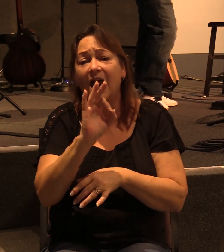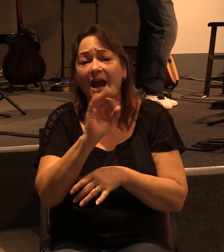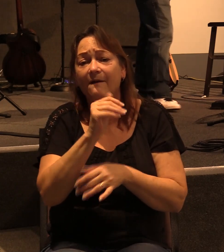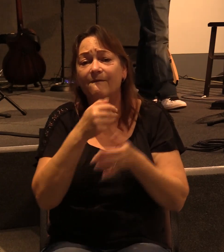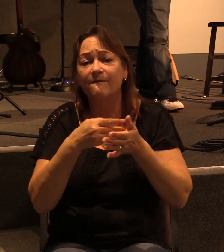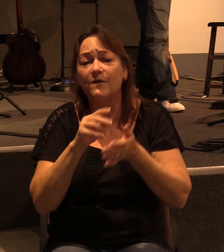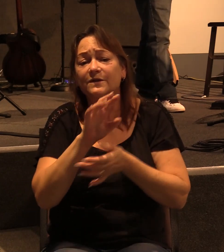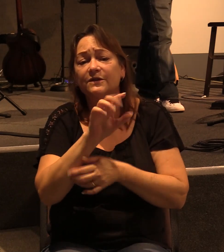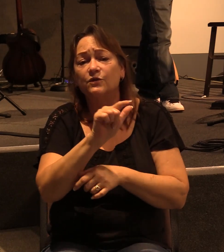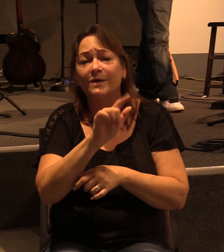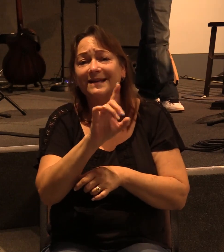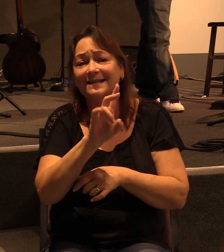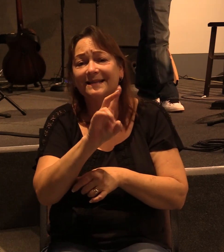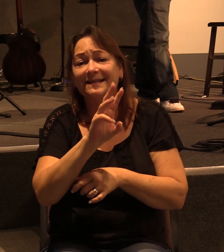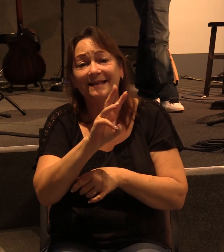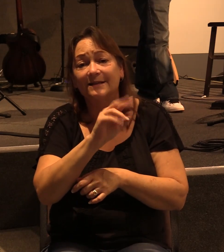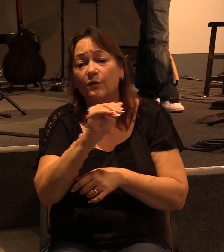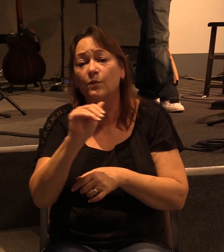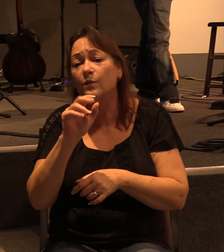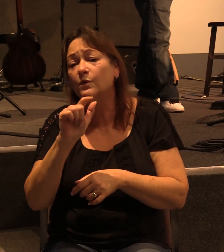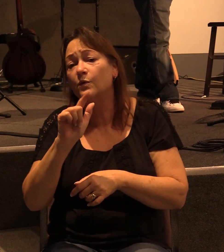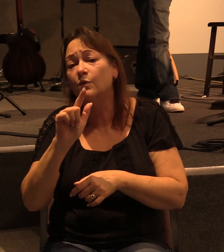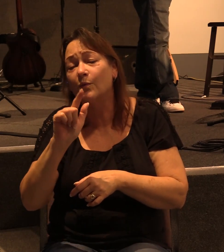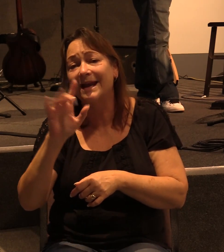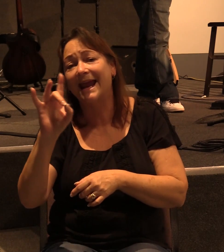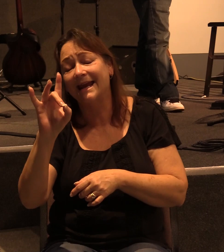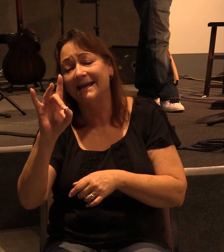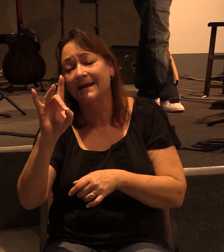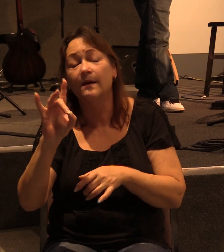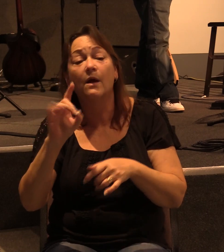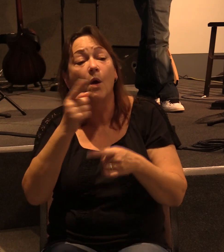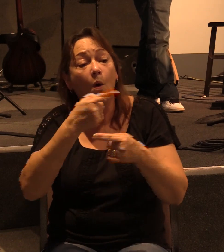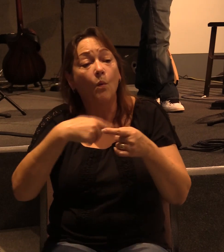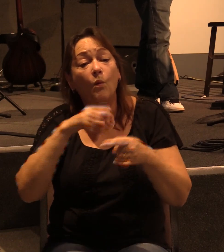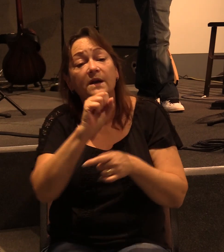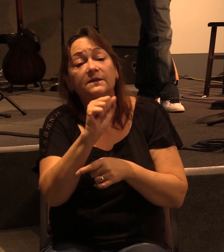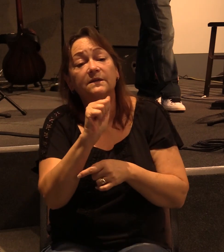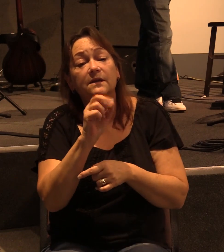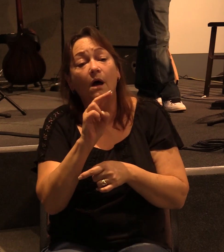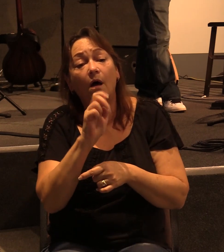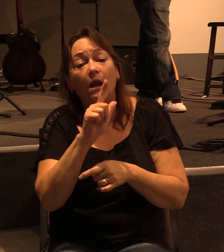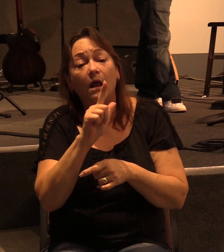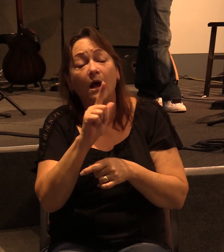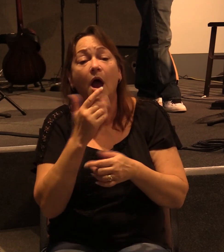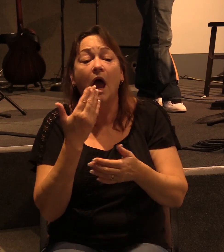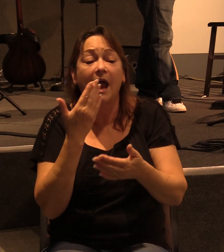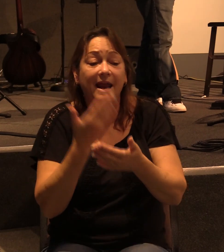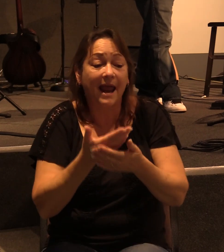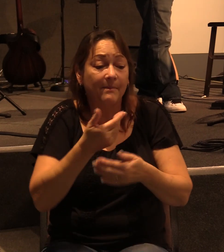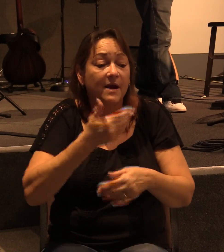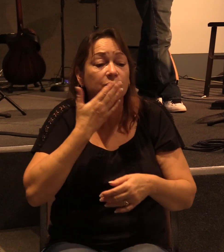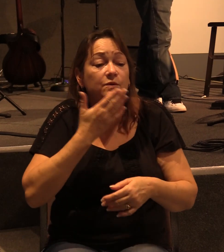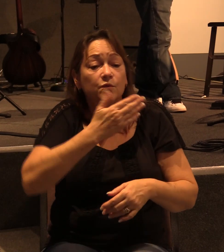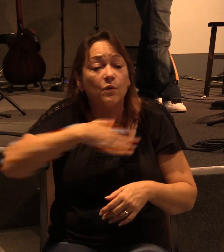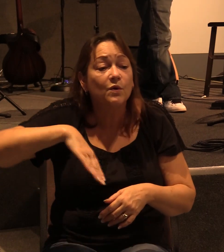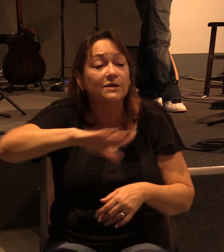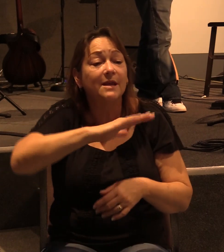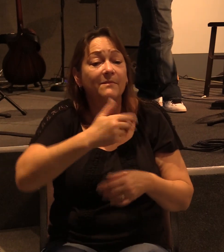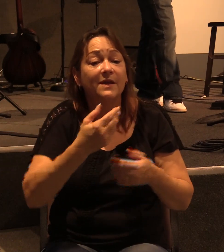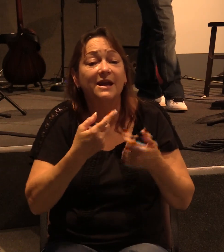verses 26 through 28. And it says this. It says, And when Saul had come to Jerusalem, he tried to join